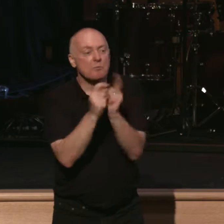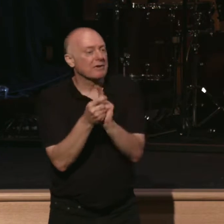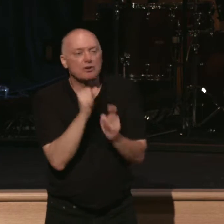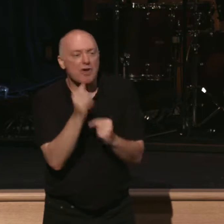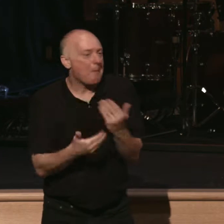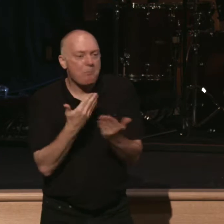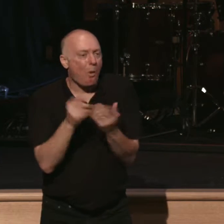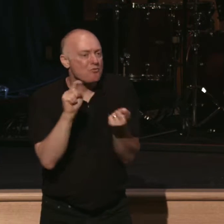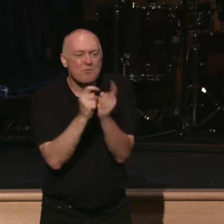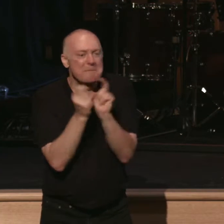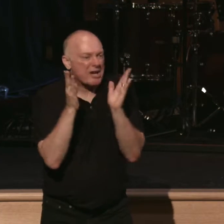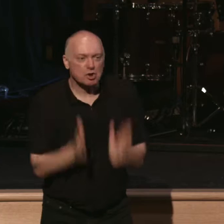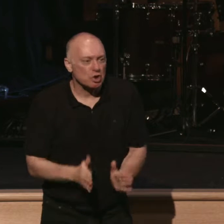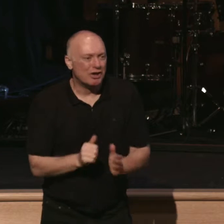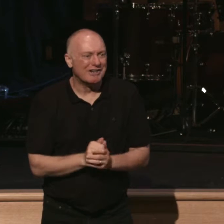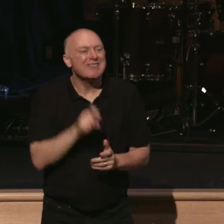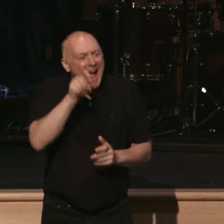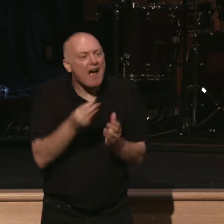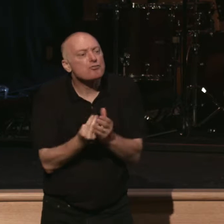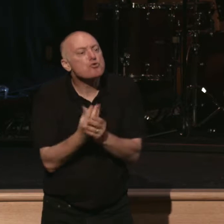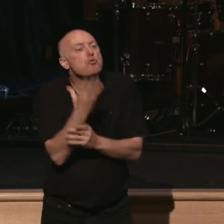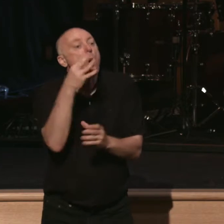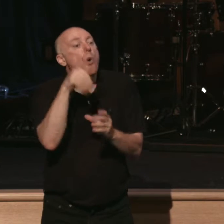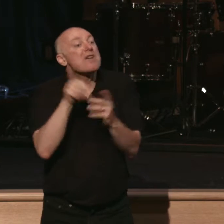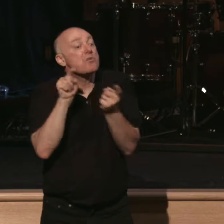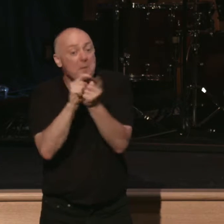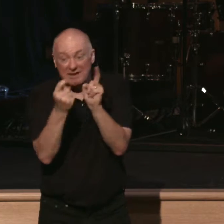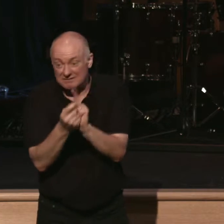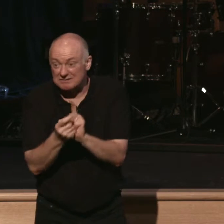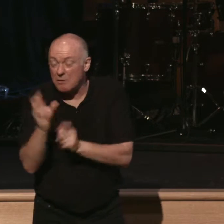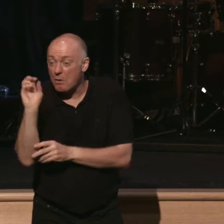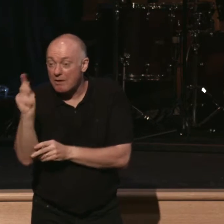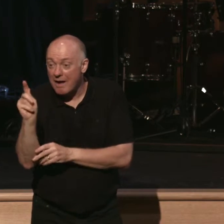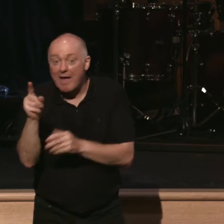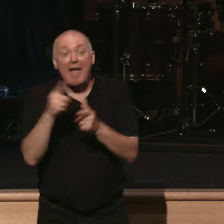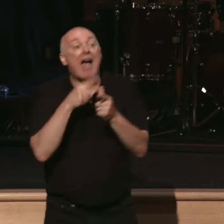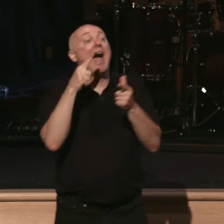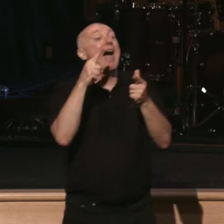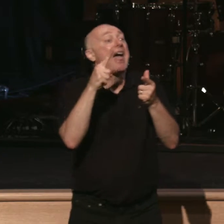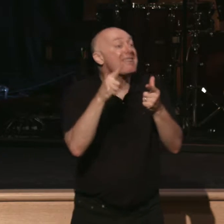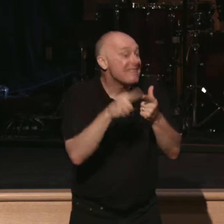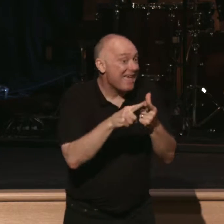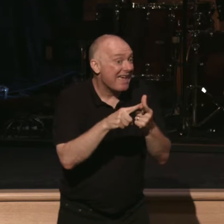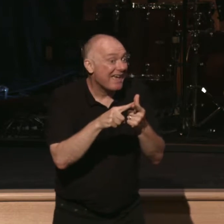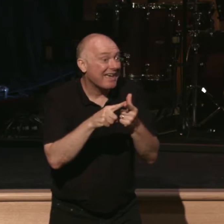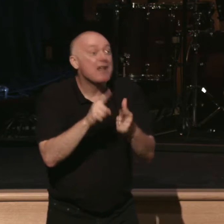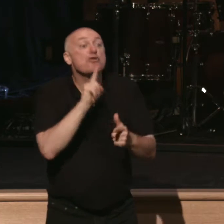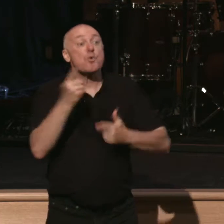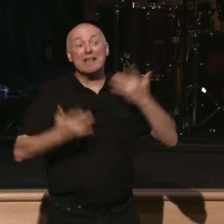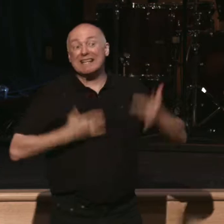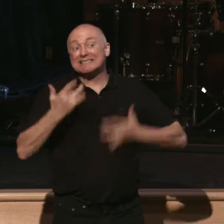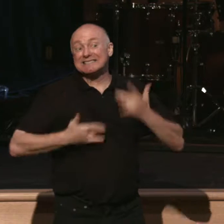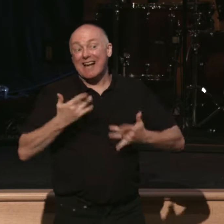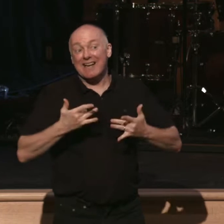repenters. We have to grow in this. All right? And then we get to move into the, like I said, the really exciting stuff. Because we don't just repent.